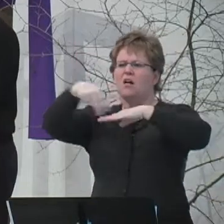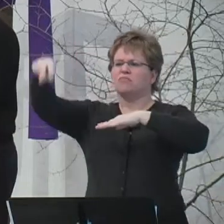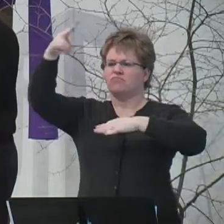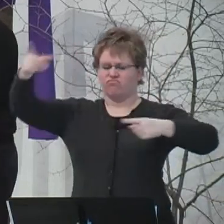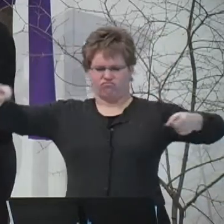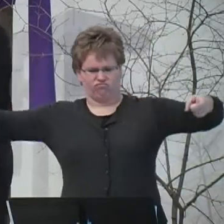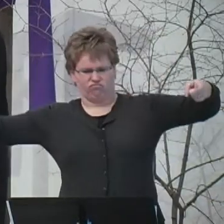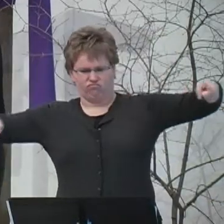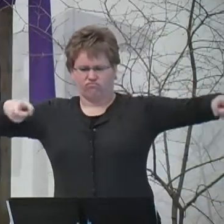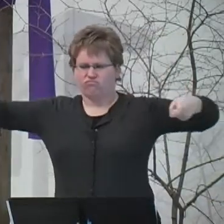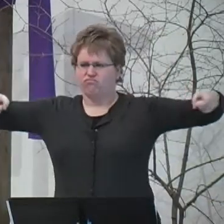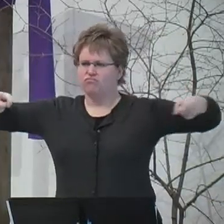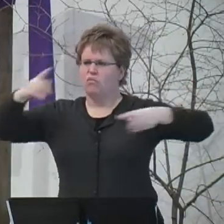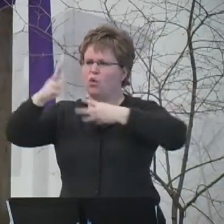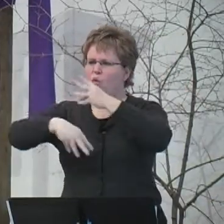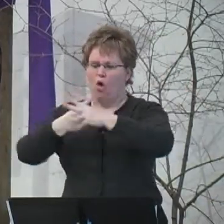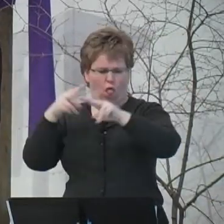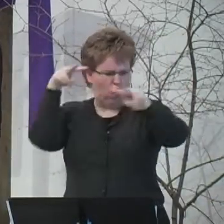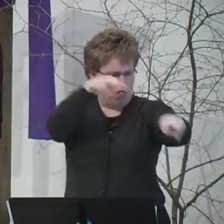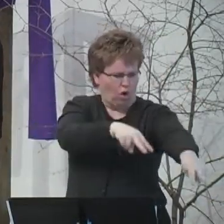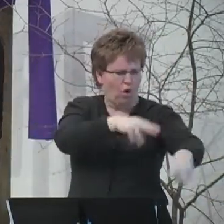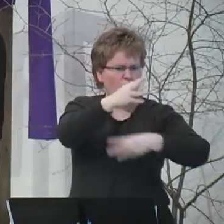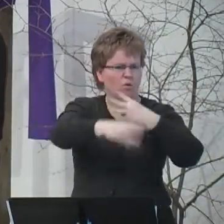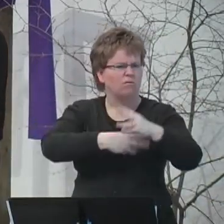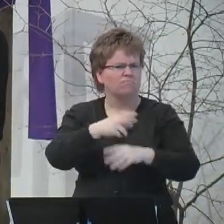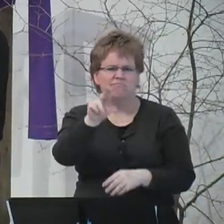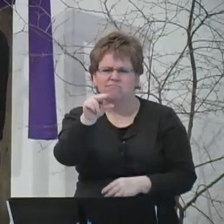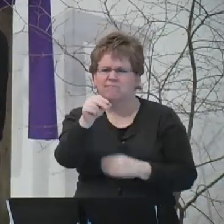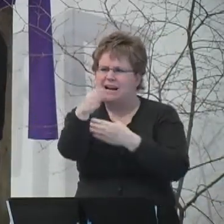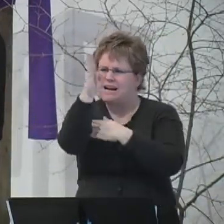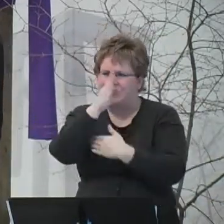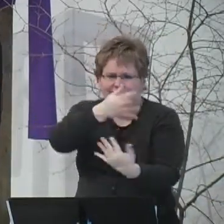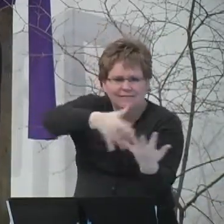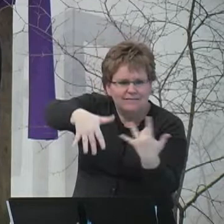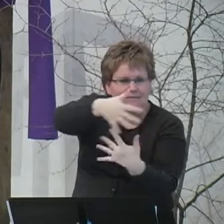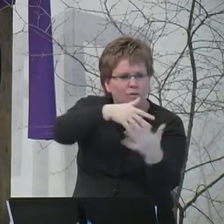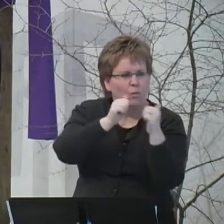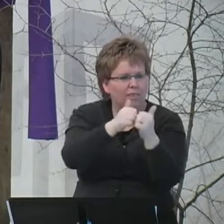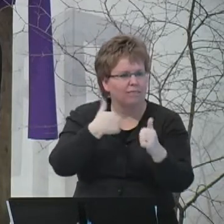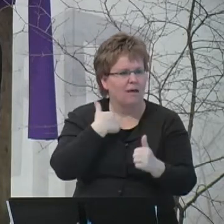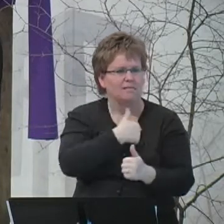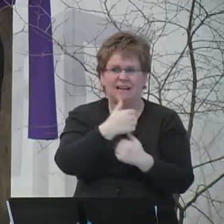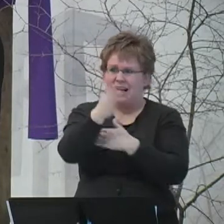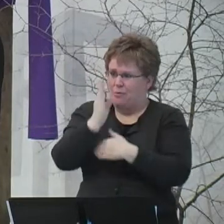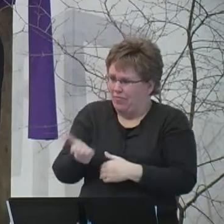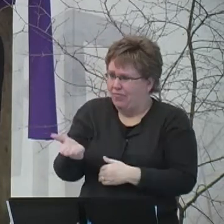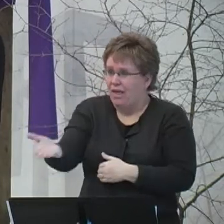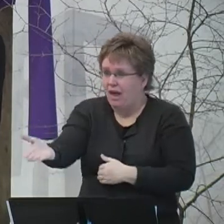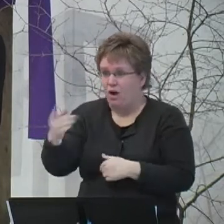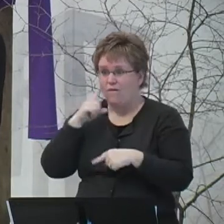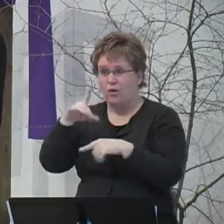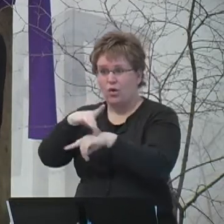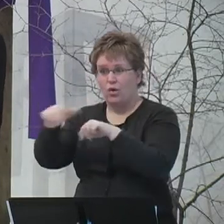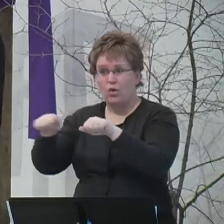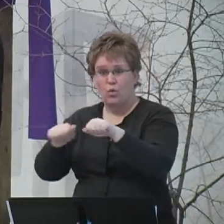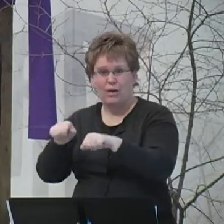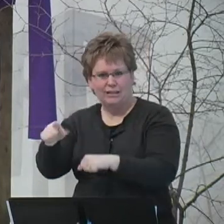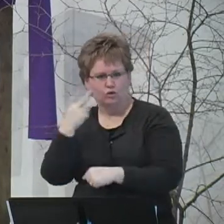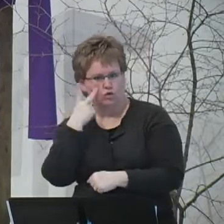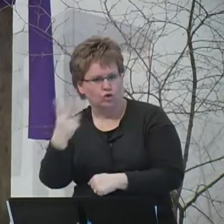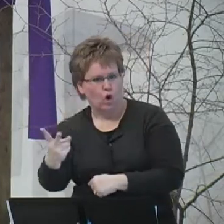humanity. Rather, God is with us in the midst of the earthquake and all of the heartache,